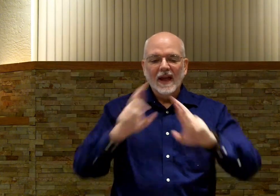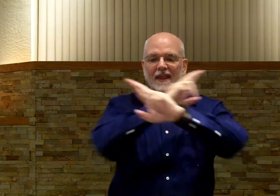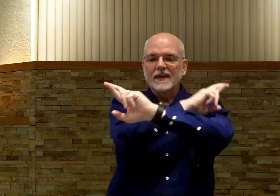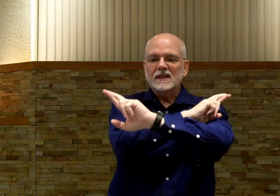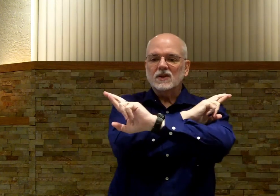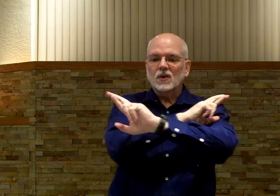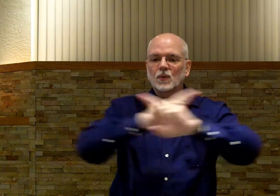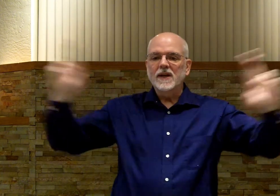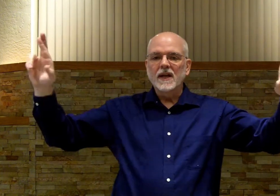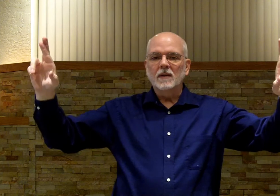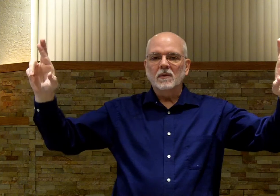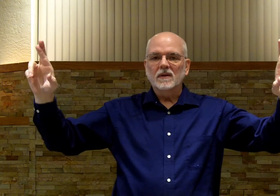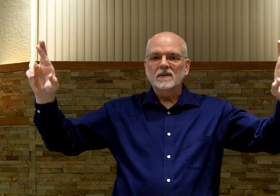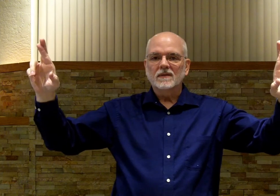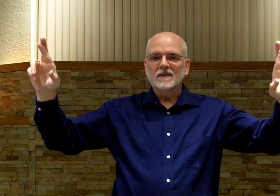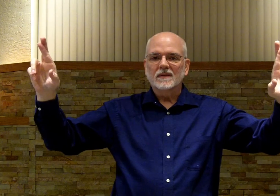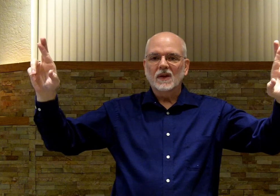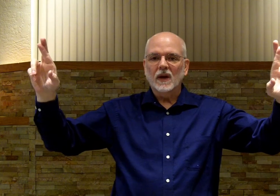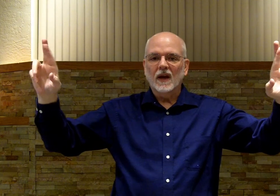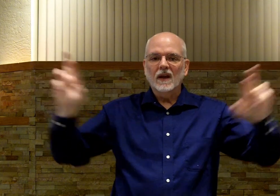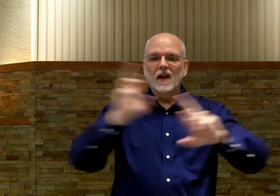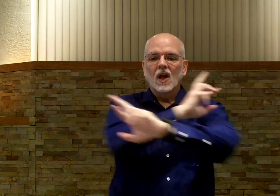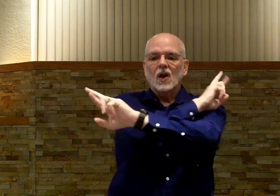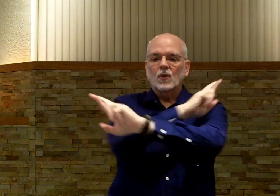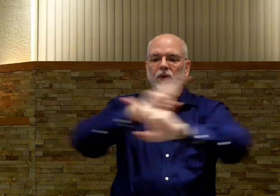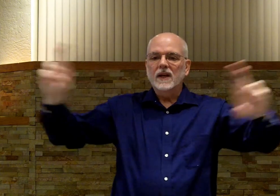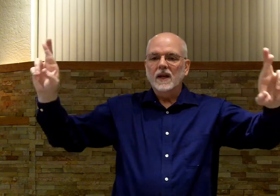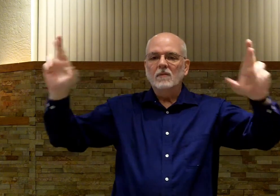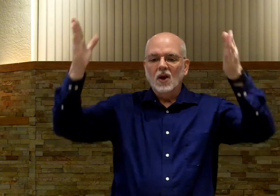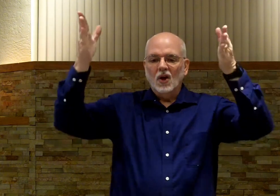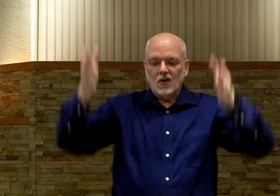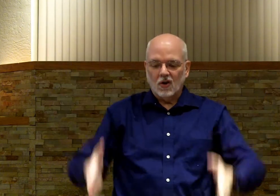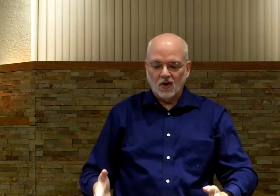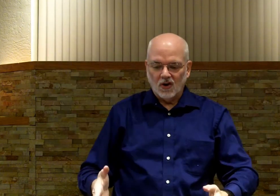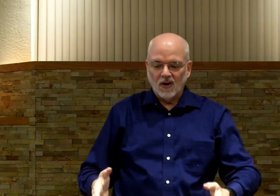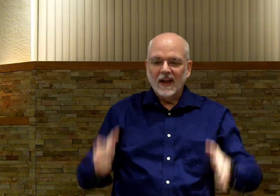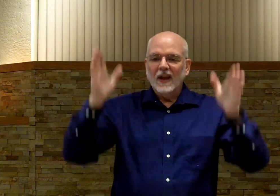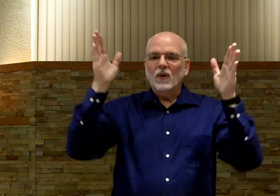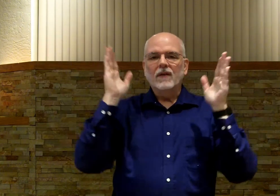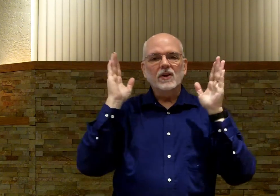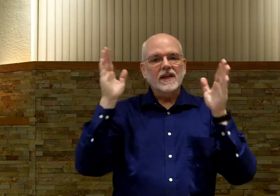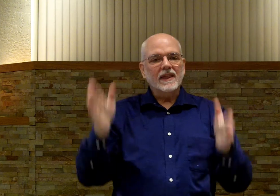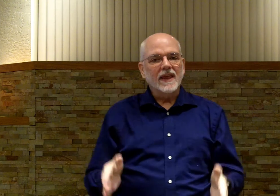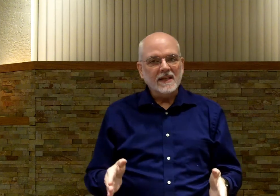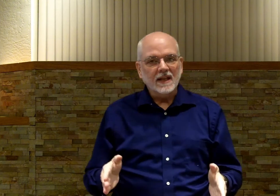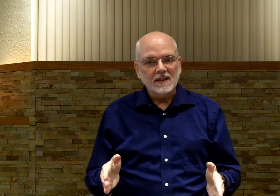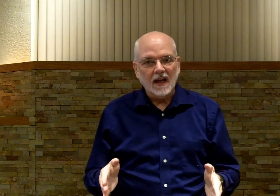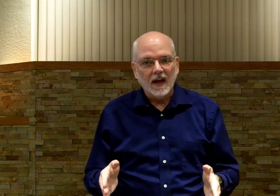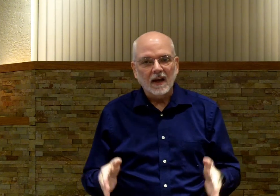This is redeem. Okay. Redeemer. Whenever you see this in a sign,